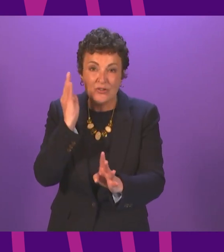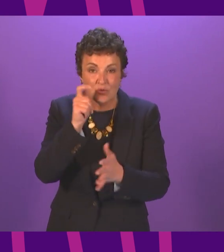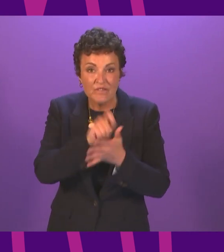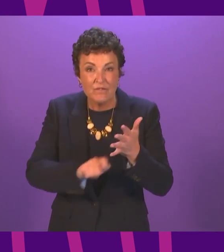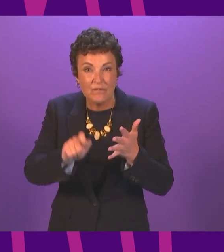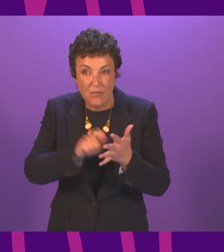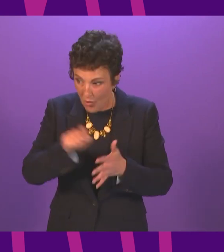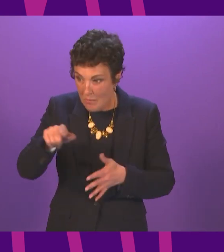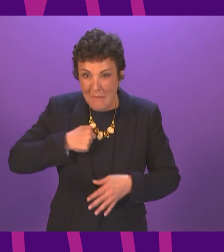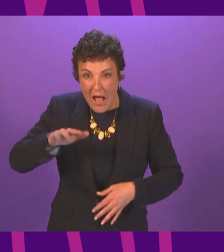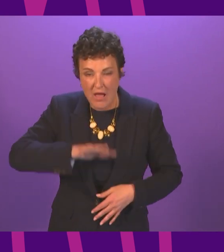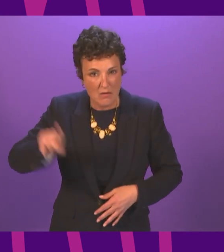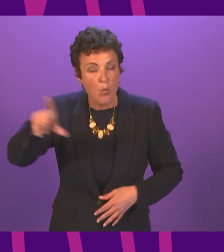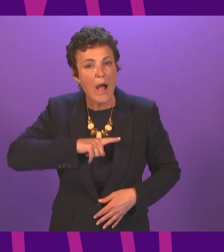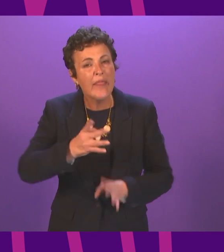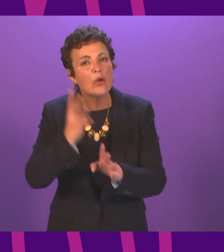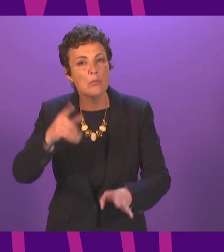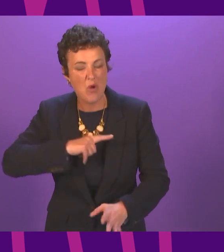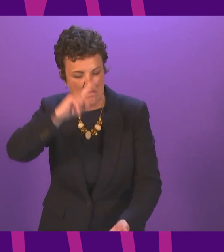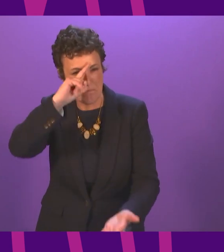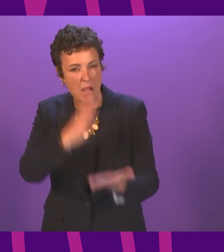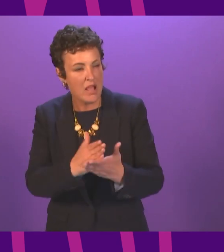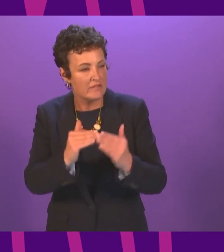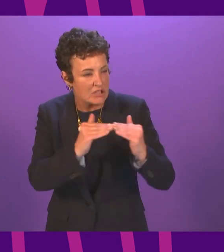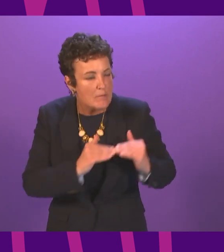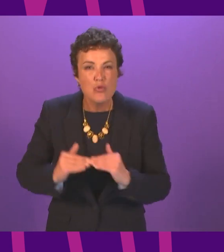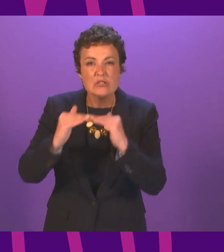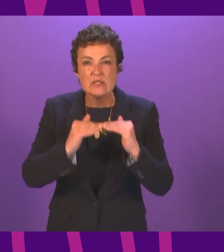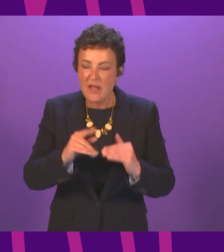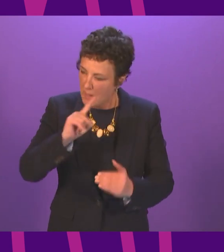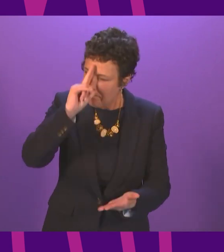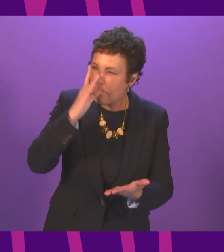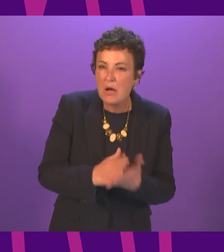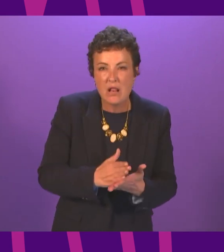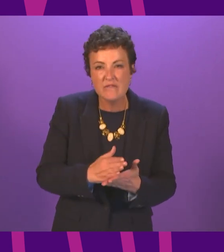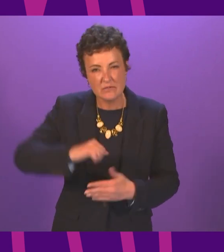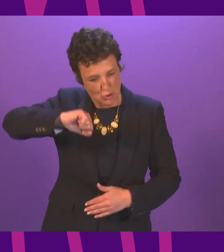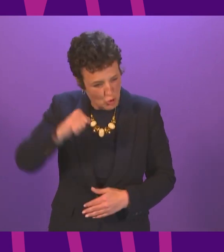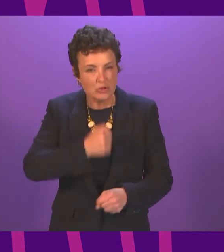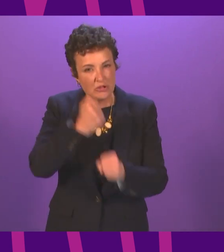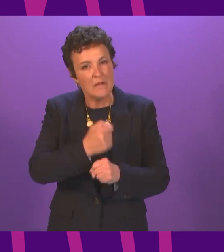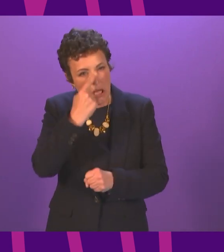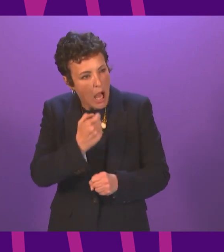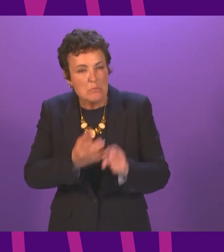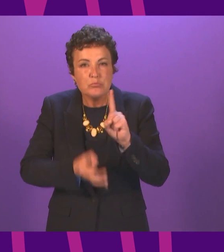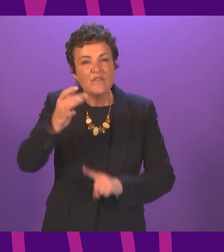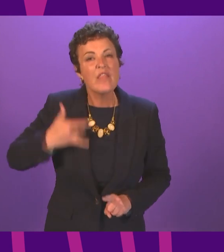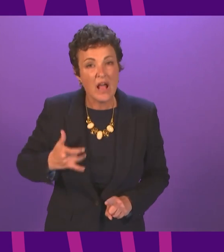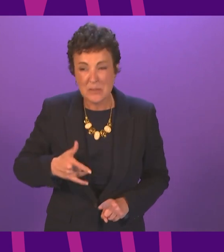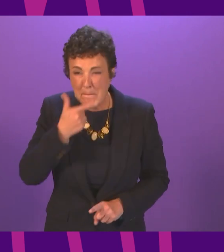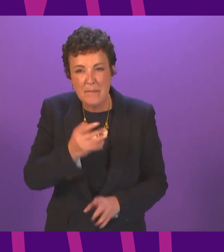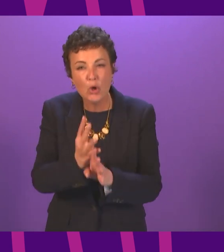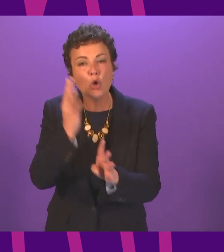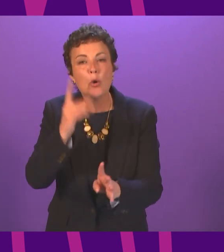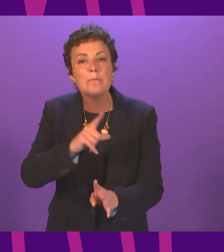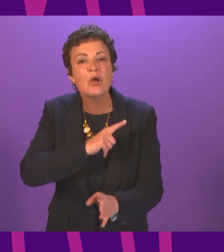because they believe in our democracy people queuing because they believed in our ability to make things better for them and people queuing